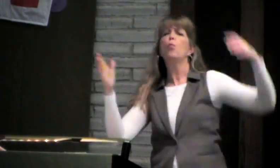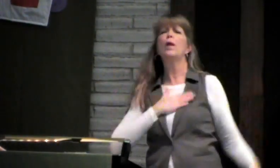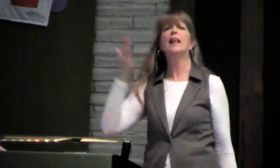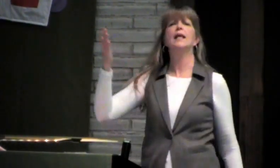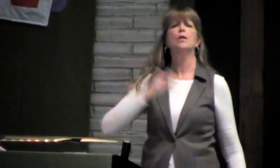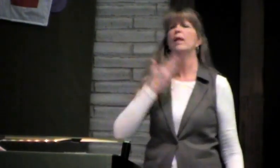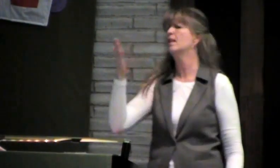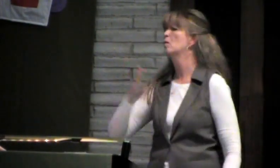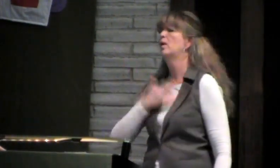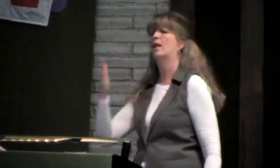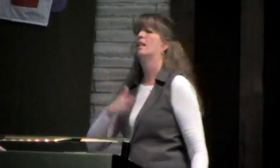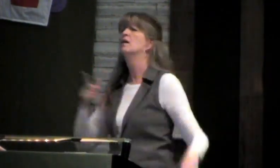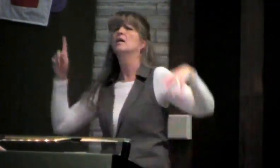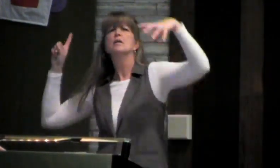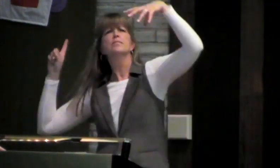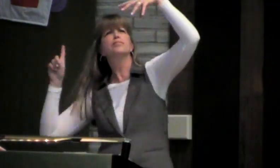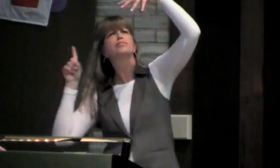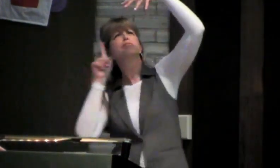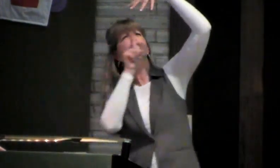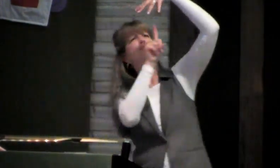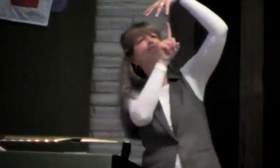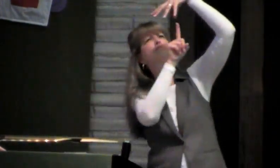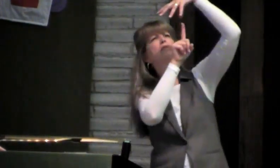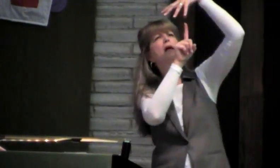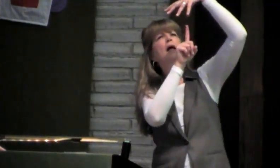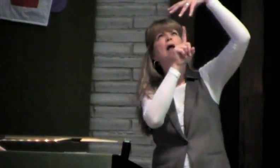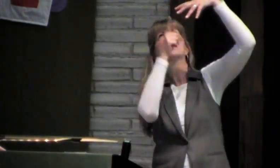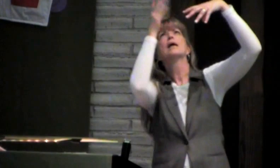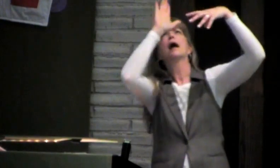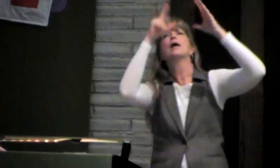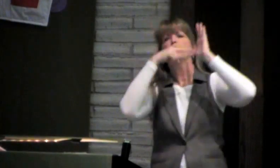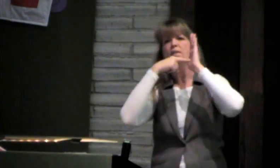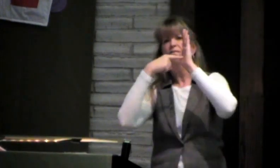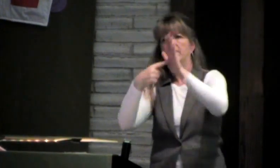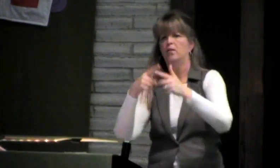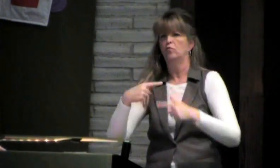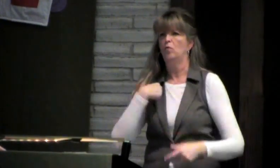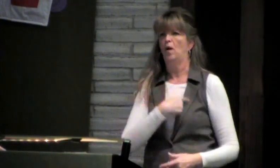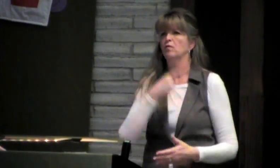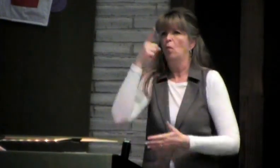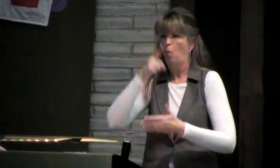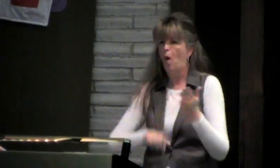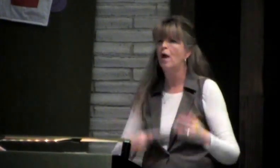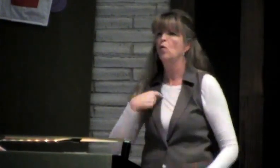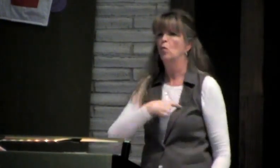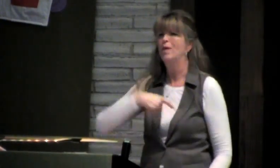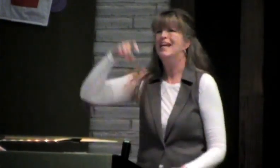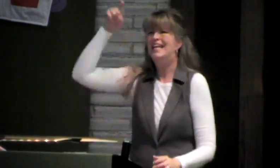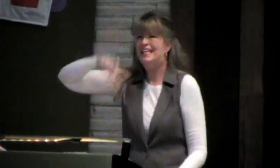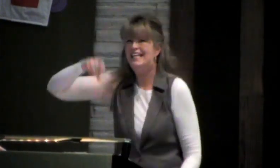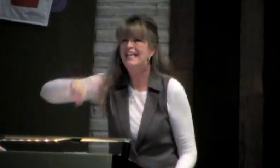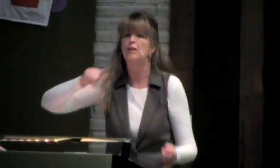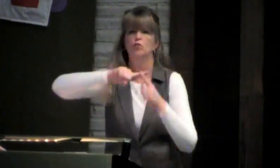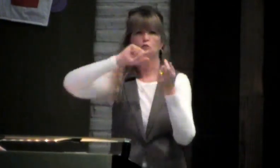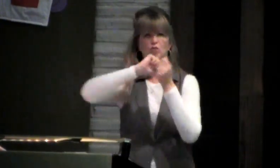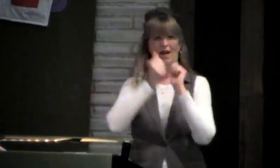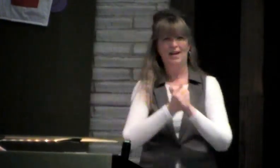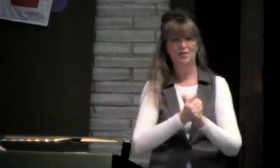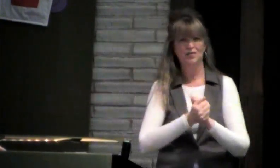and bask in the light and be filled with joy because God has shown us what we